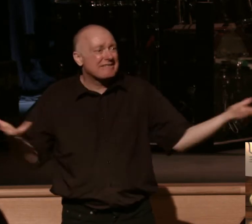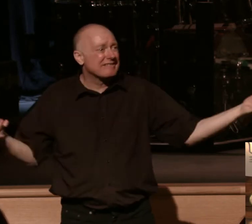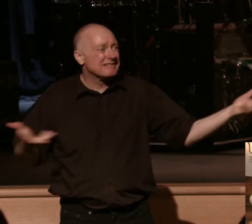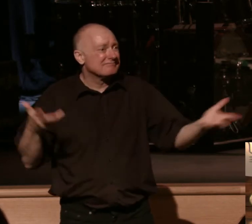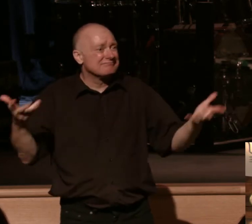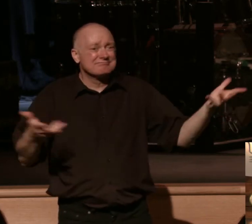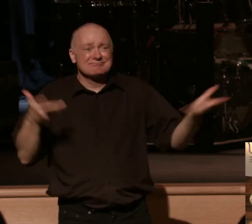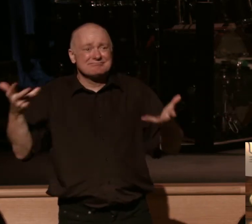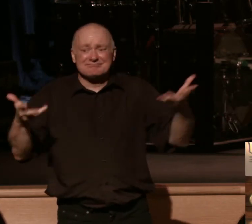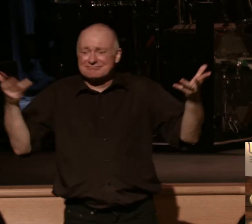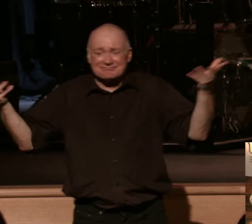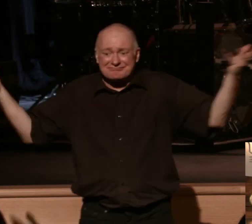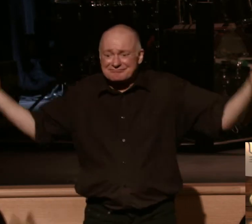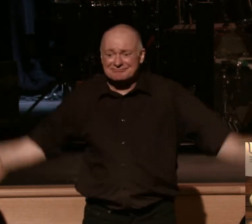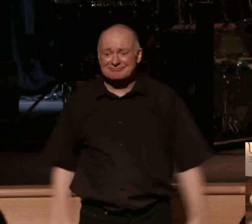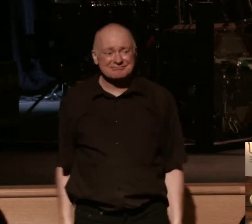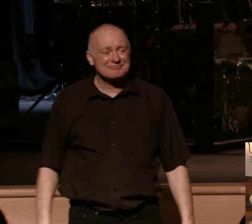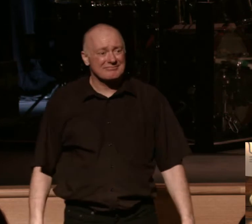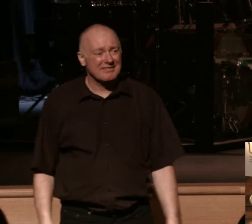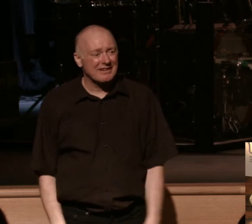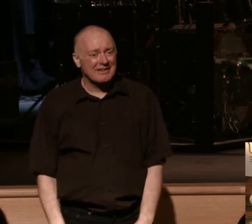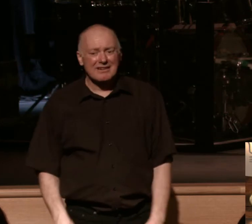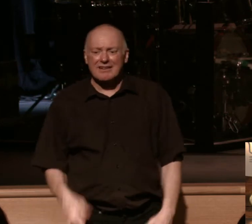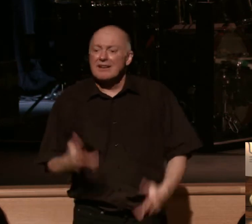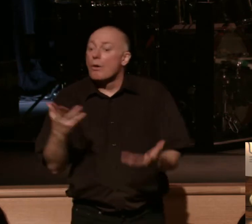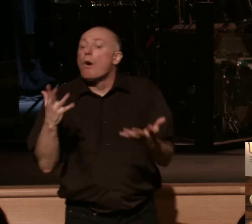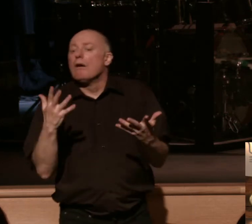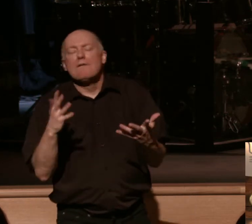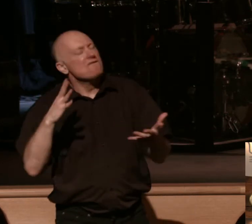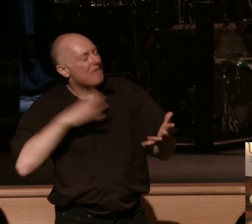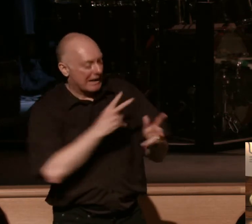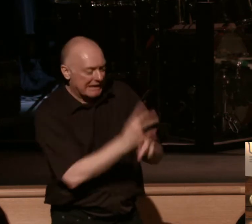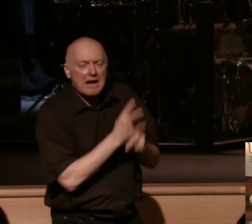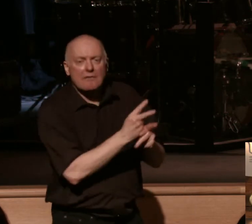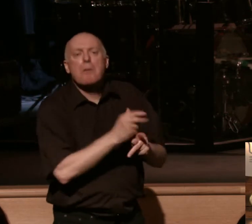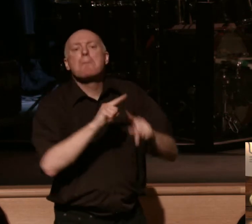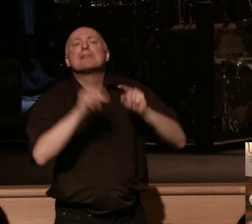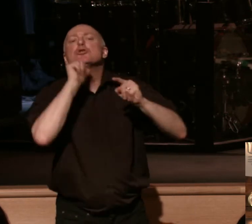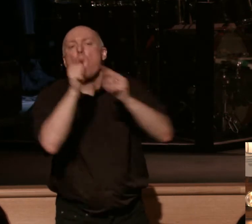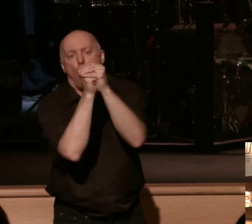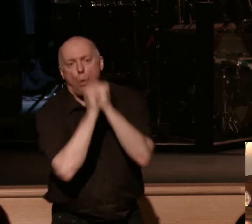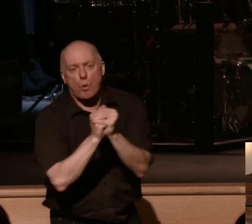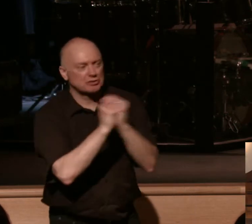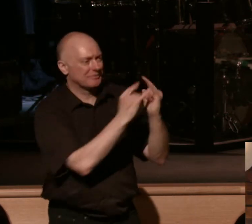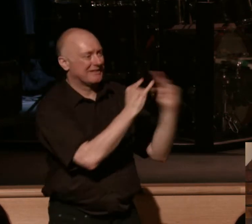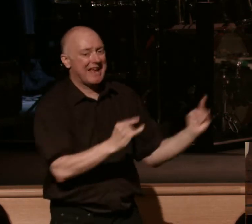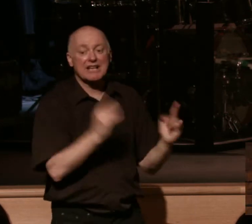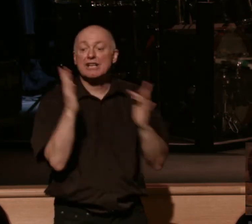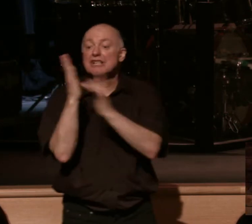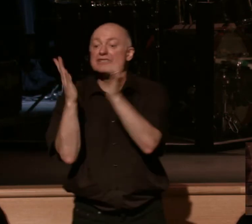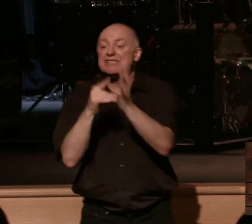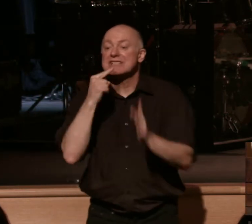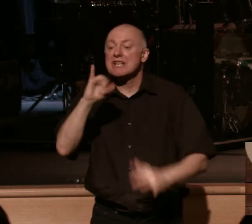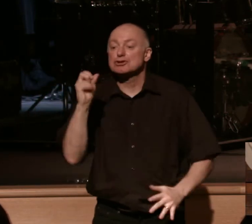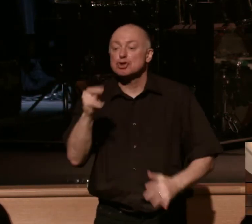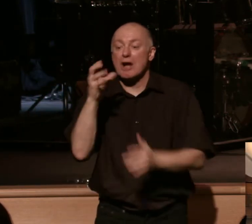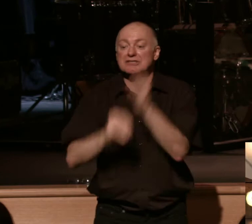Christ! Again, you want to take care of it? Fine, don't worship it! That's why Jesus says in John 14, Jesus